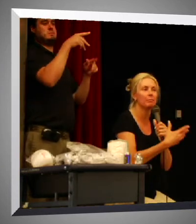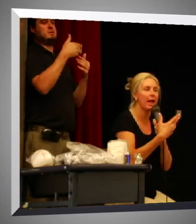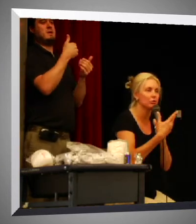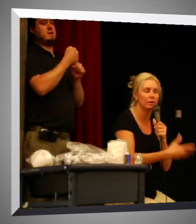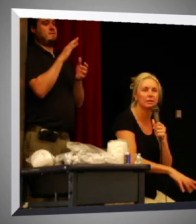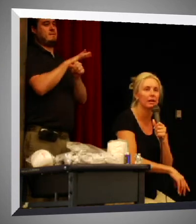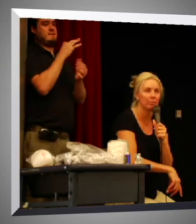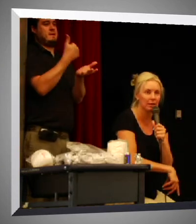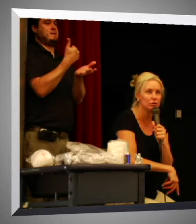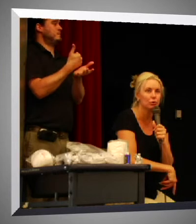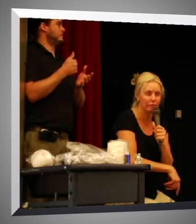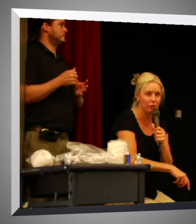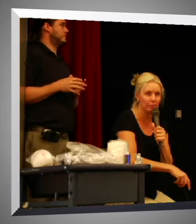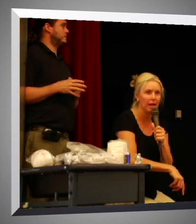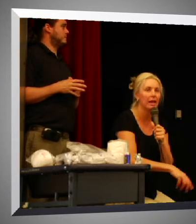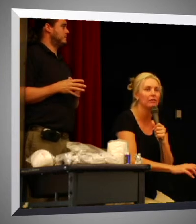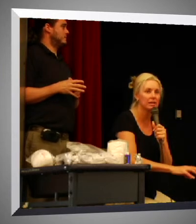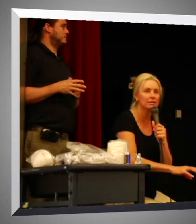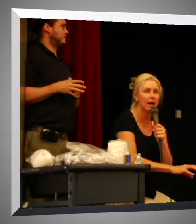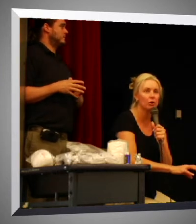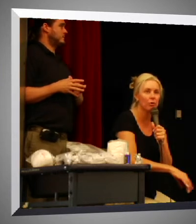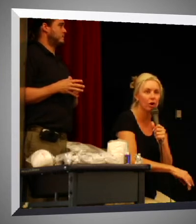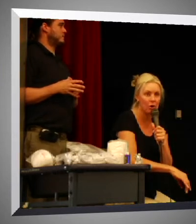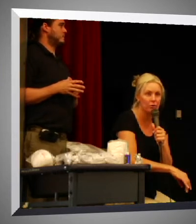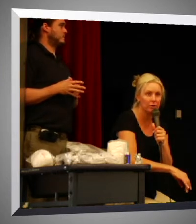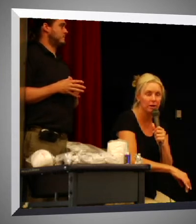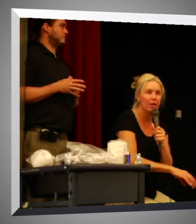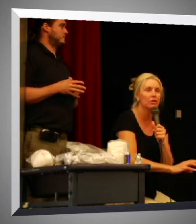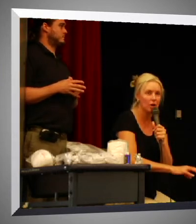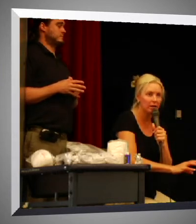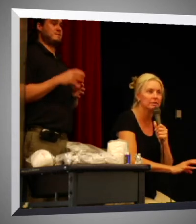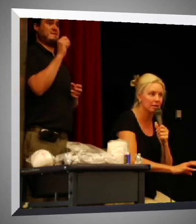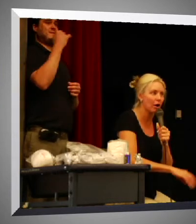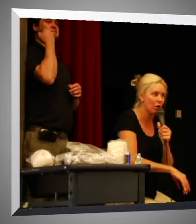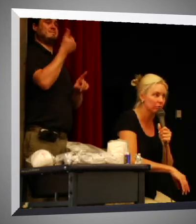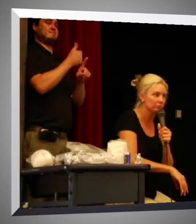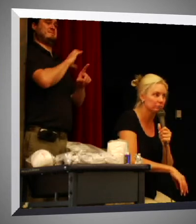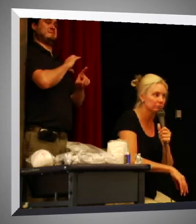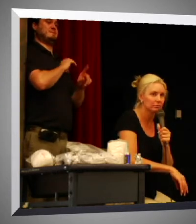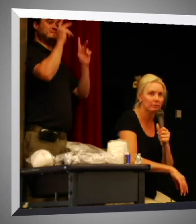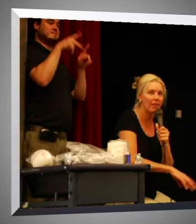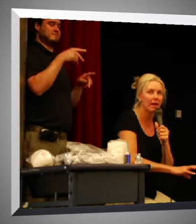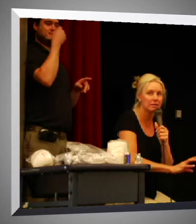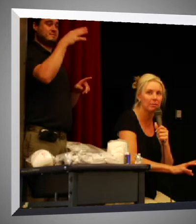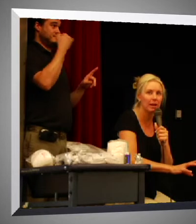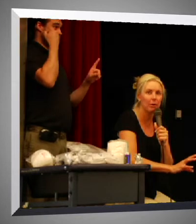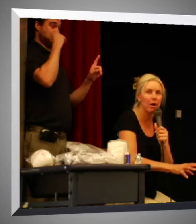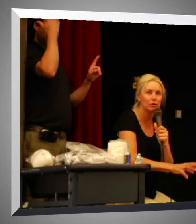man dressed in a police uniform. If he does not know the code, the child does not go. And that's something I want to